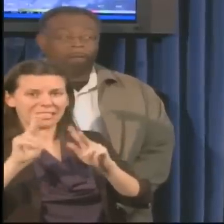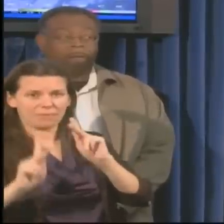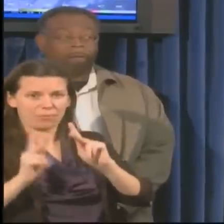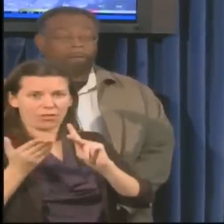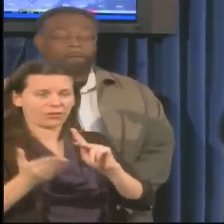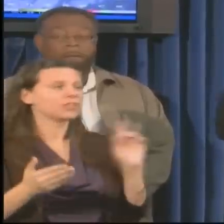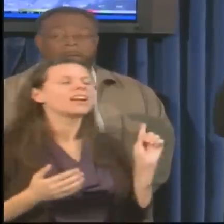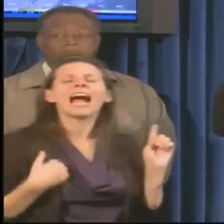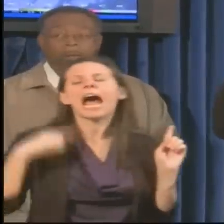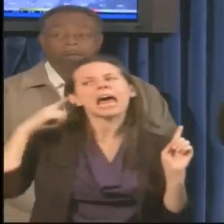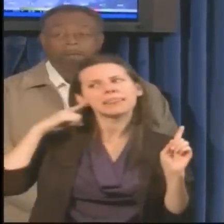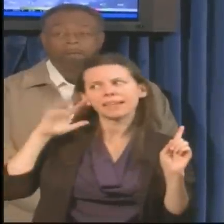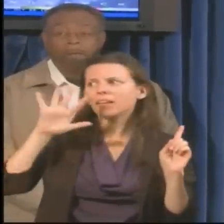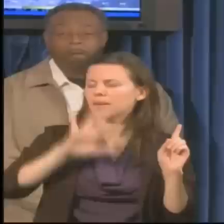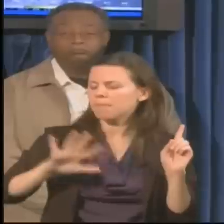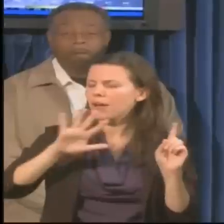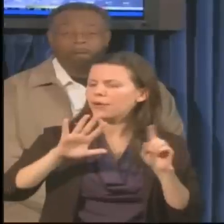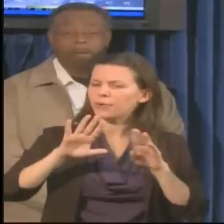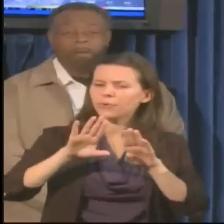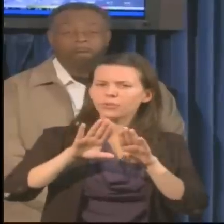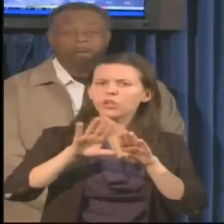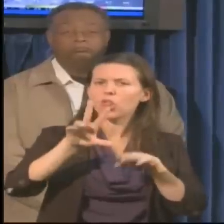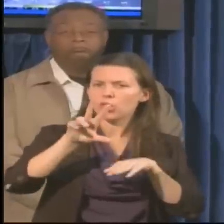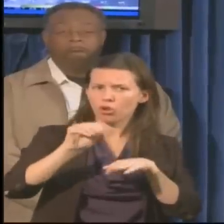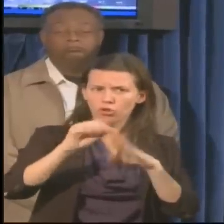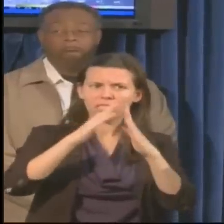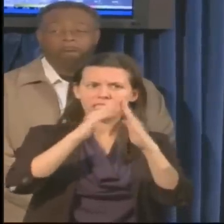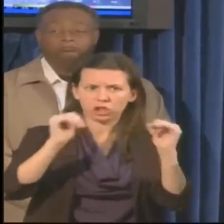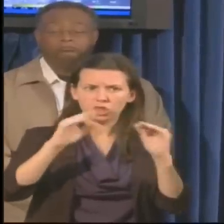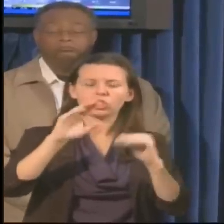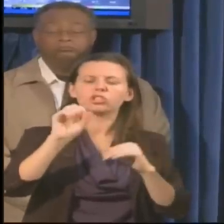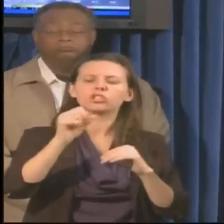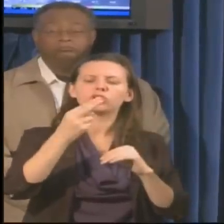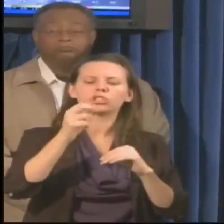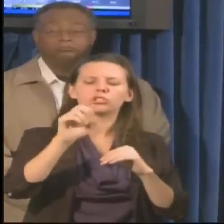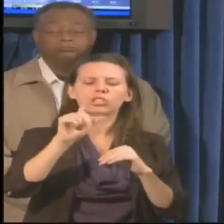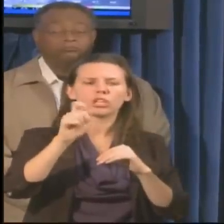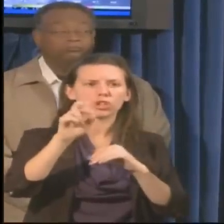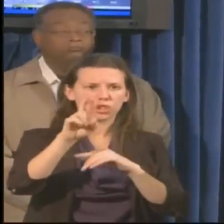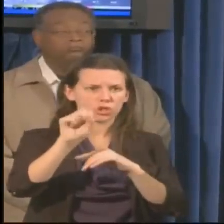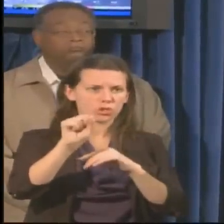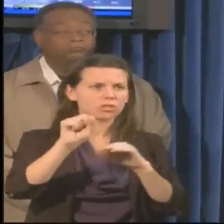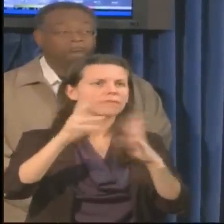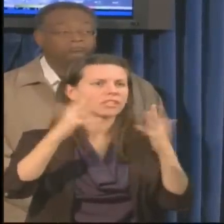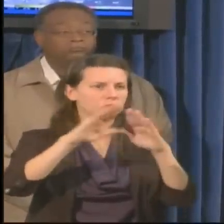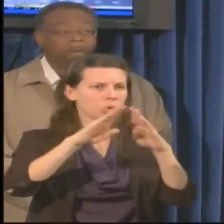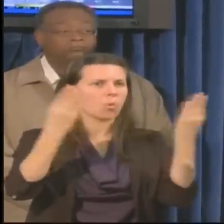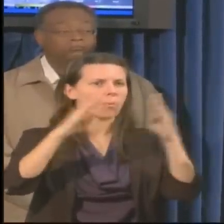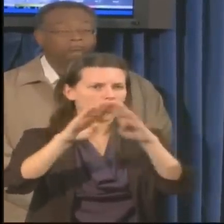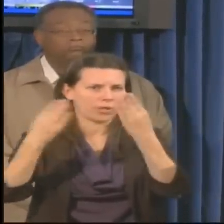30 shelters open in those 10 jurisdictions that I mentioned. Shelters are